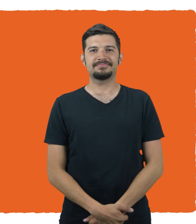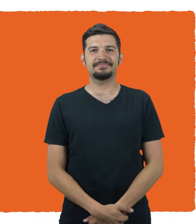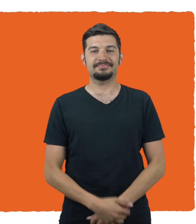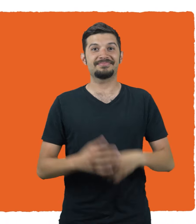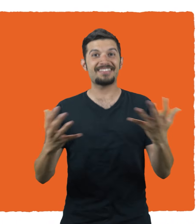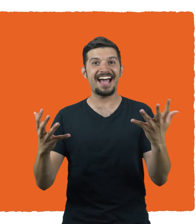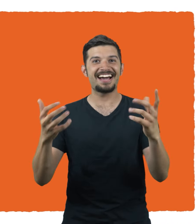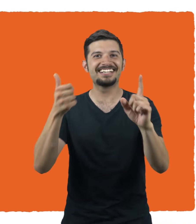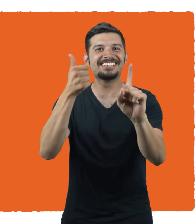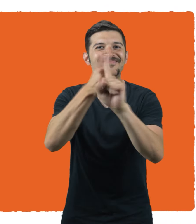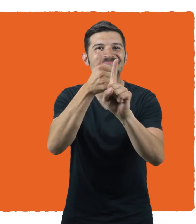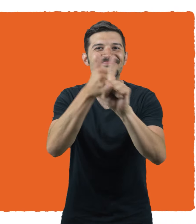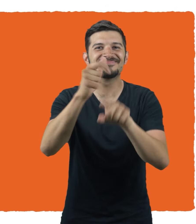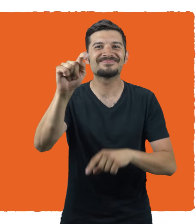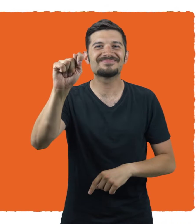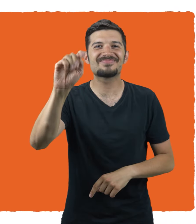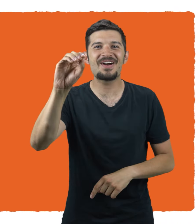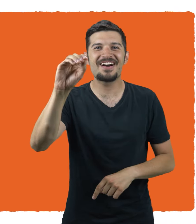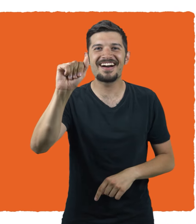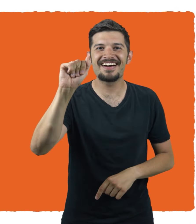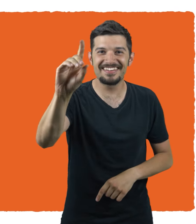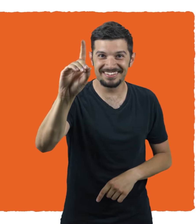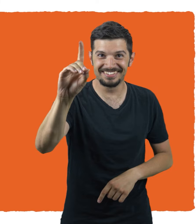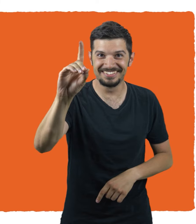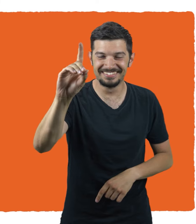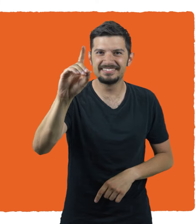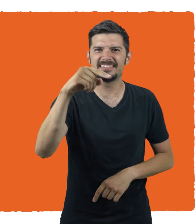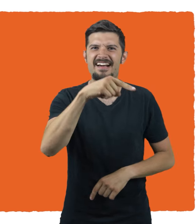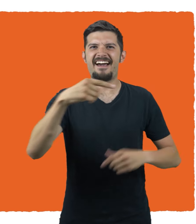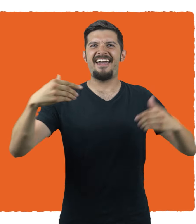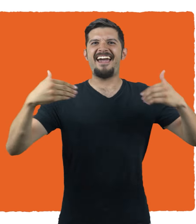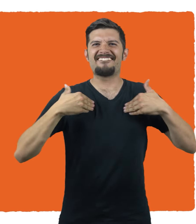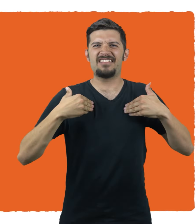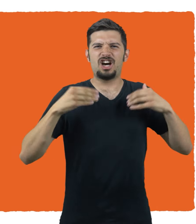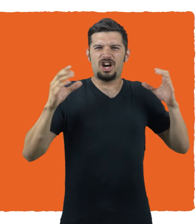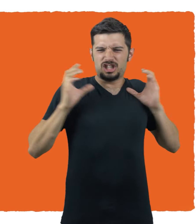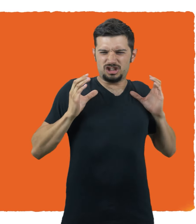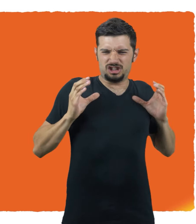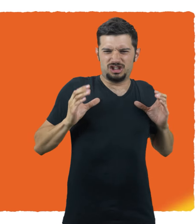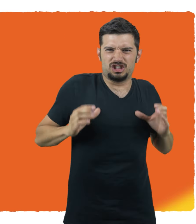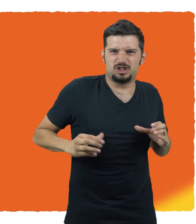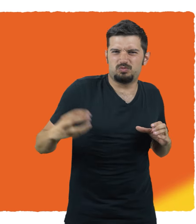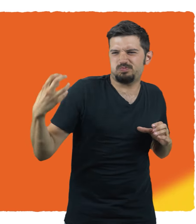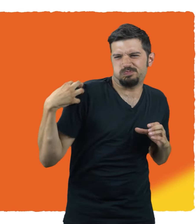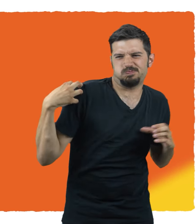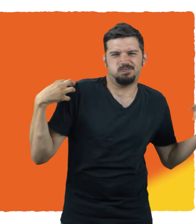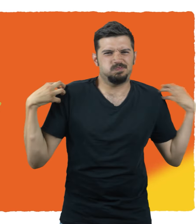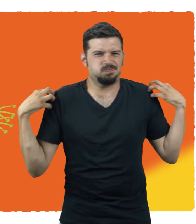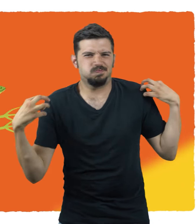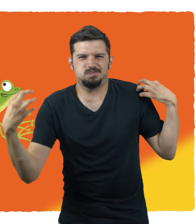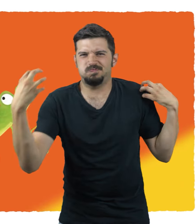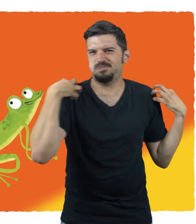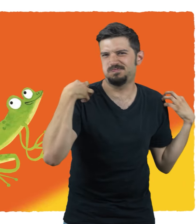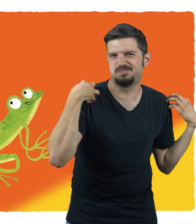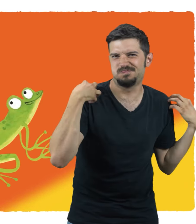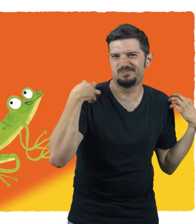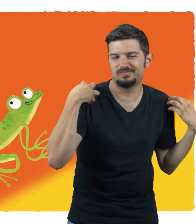It's a toad! Frog vs. Toad. Croak! Most